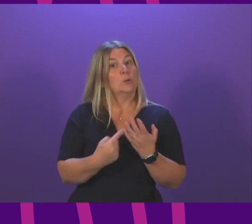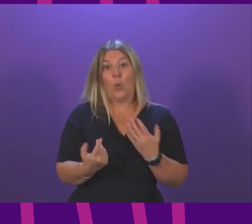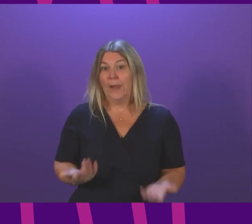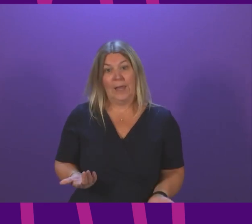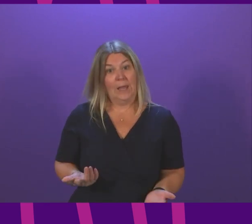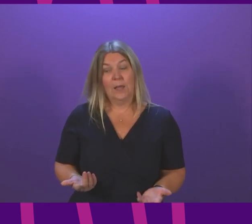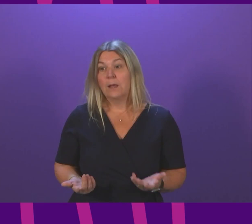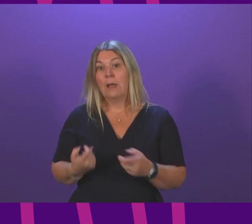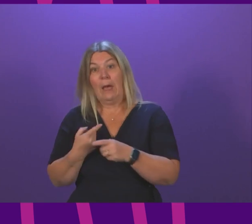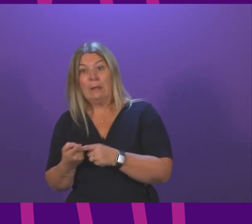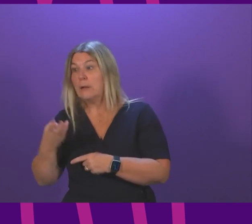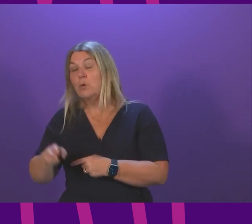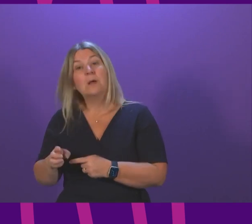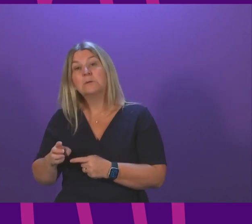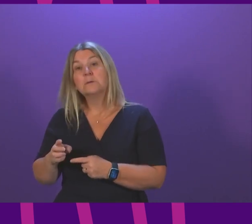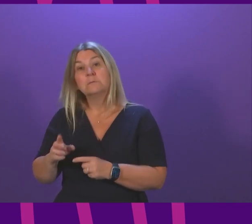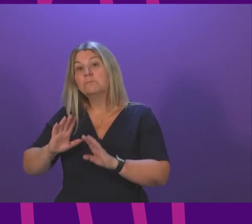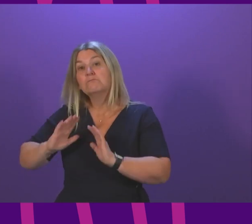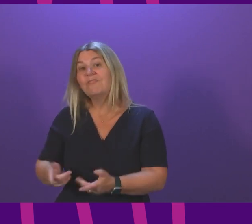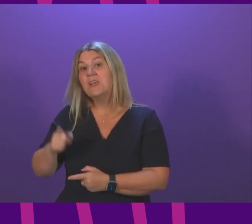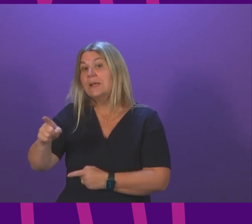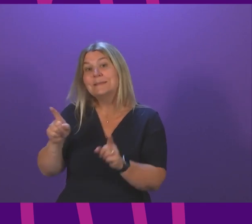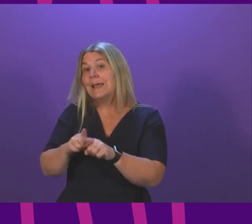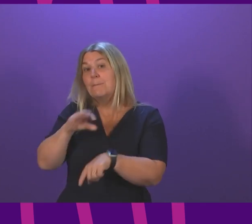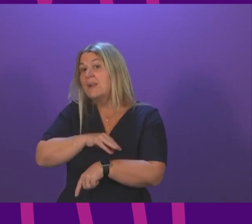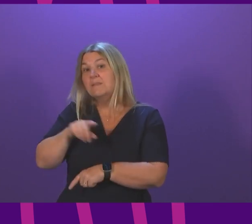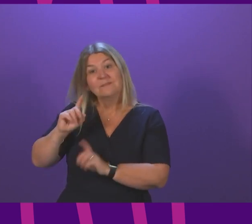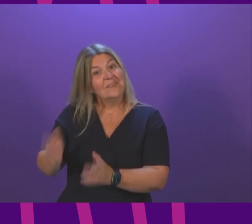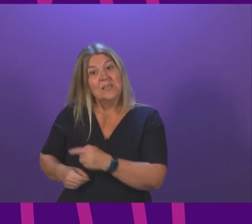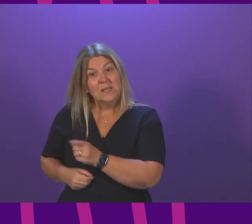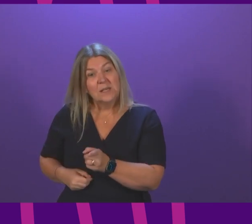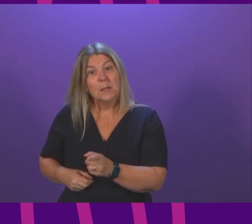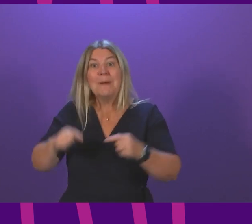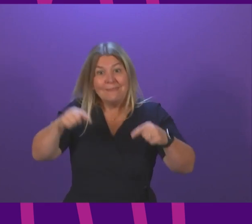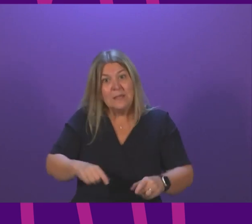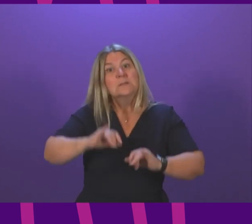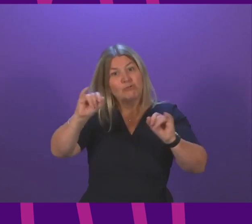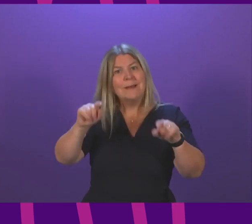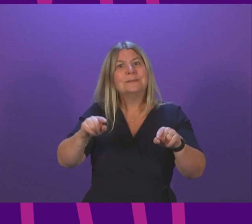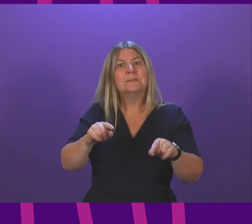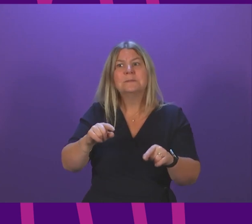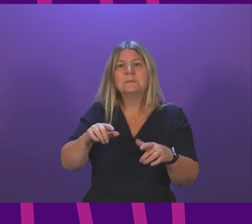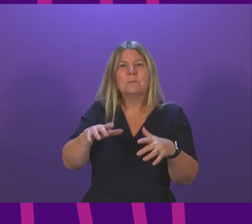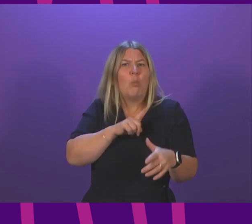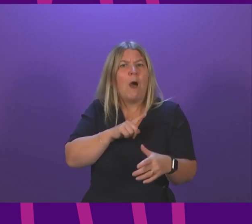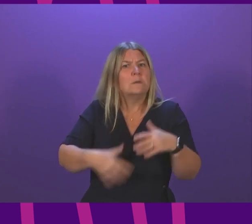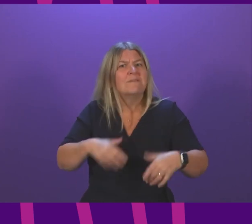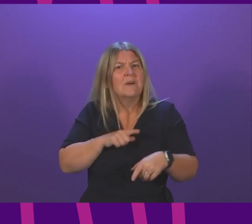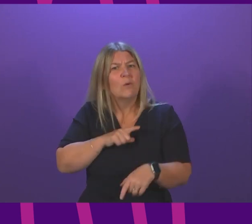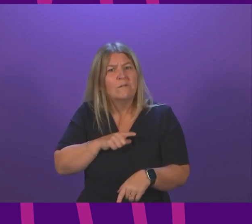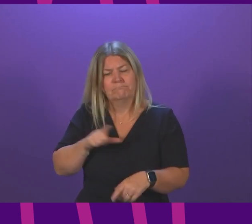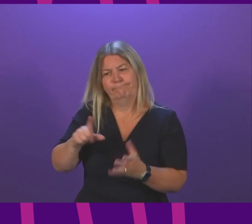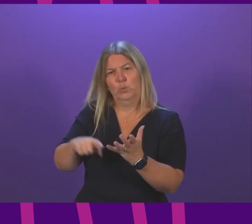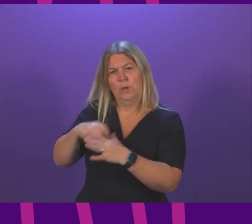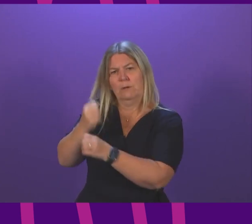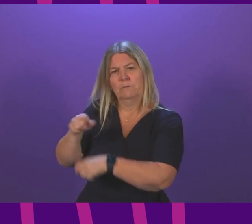powers and our resources but this cost of living crisis is being caused by UK government decisions that they are taking